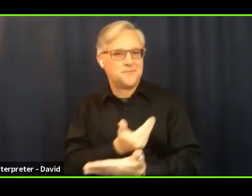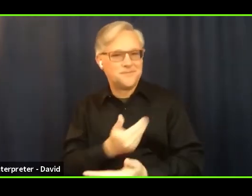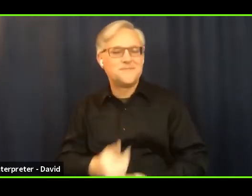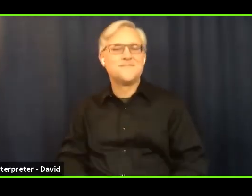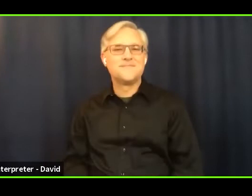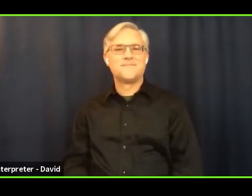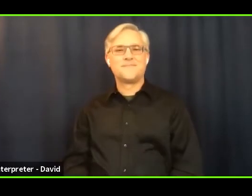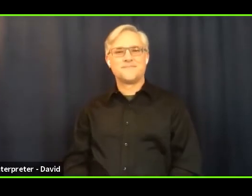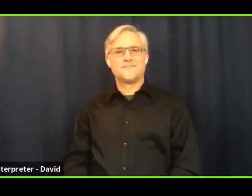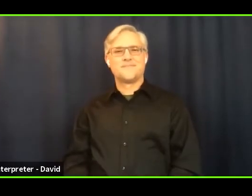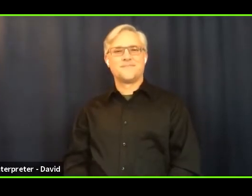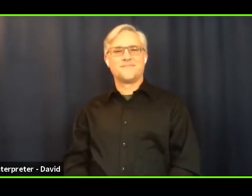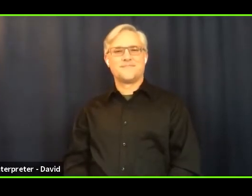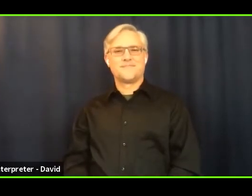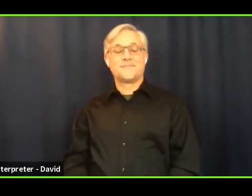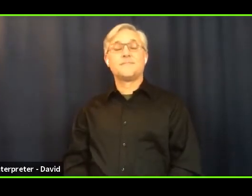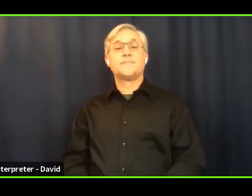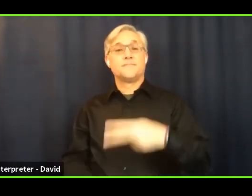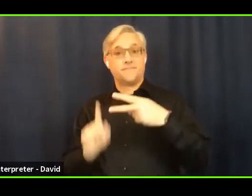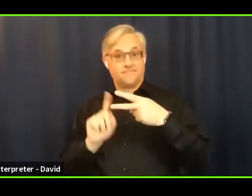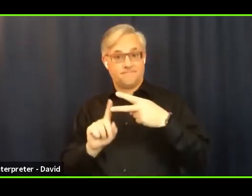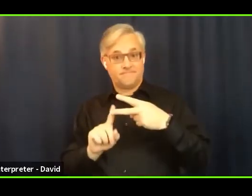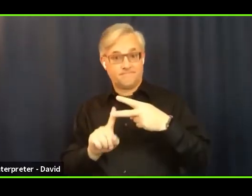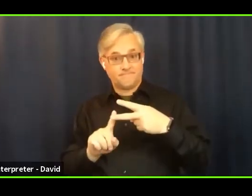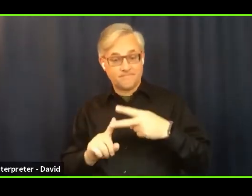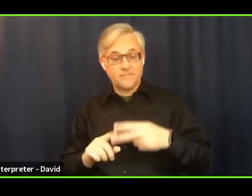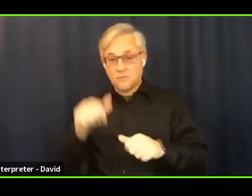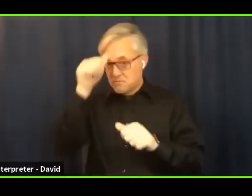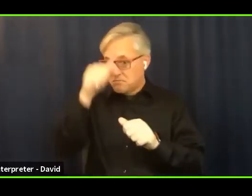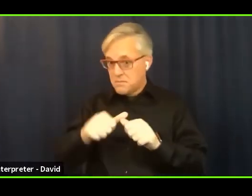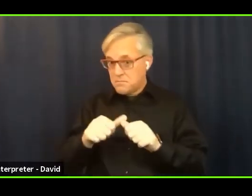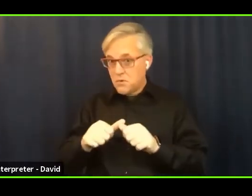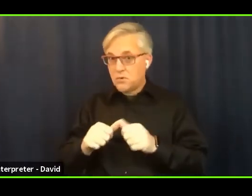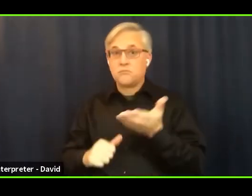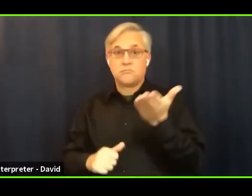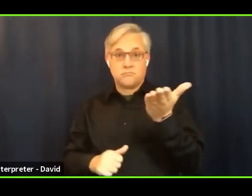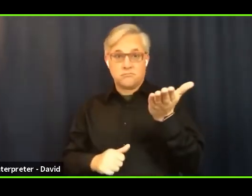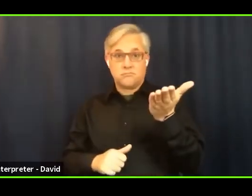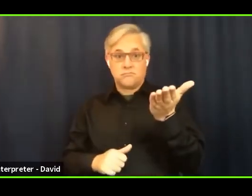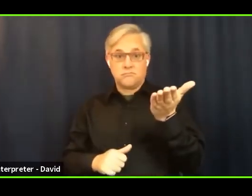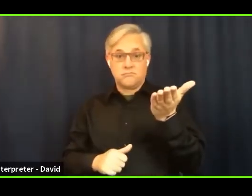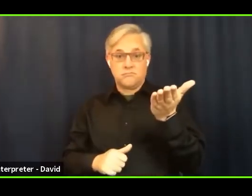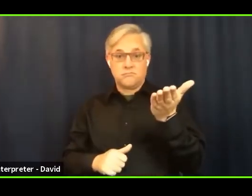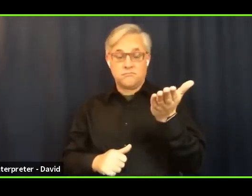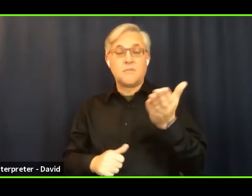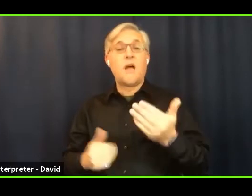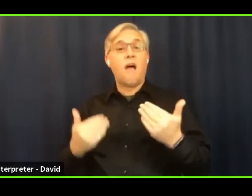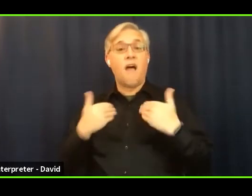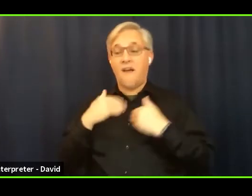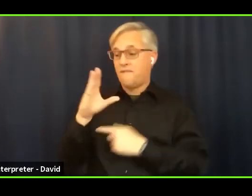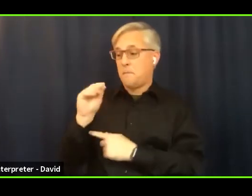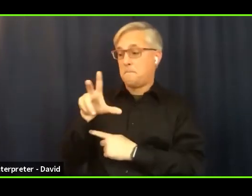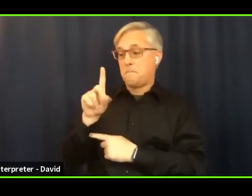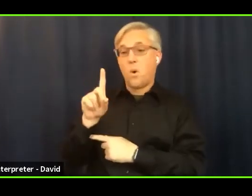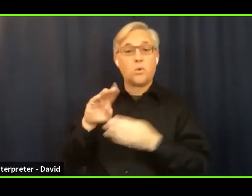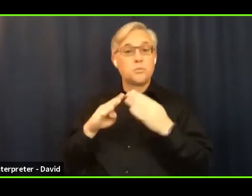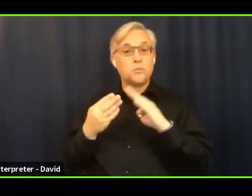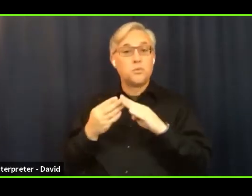So also would like to remind everyone, please check in with your small groups. So I included this in your packet of